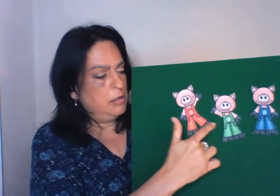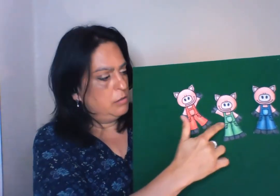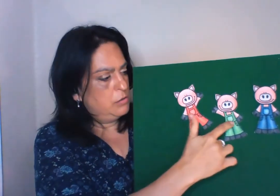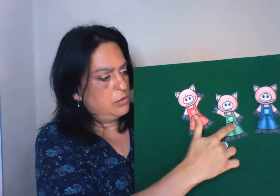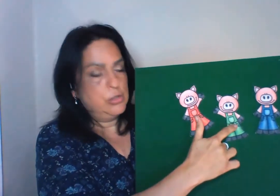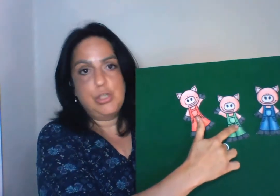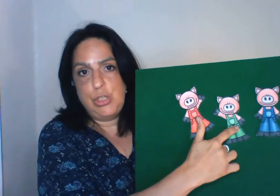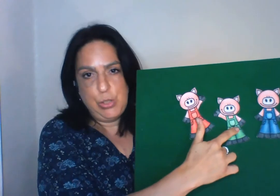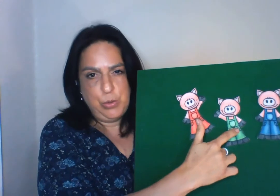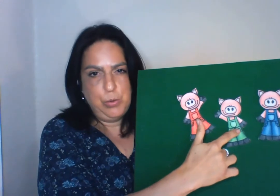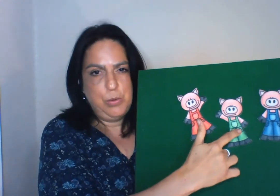two,